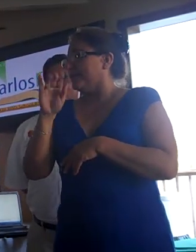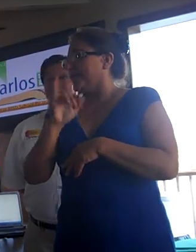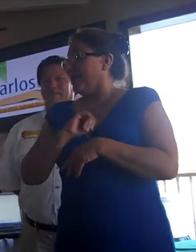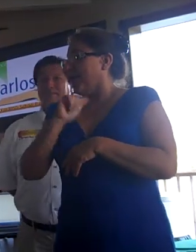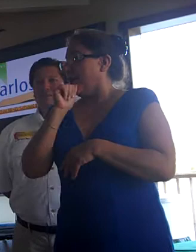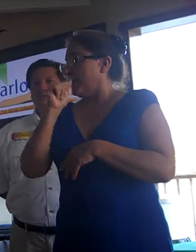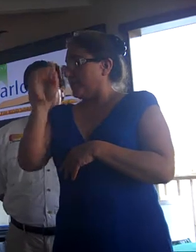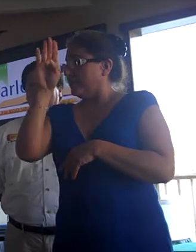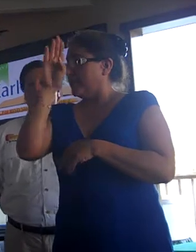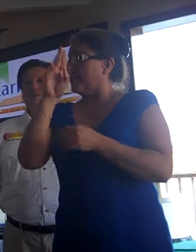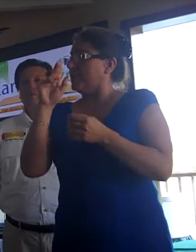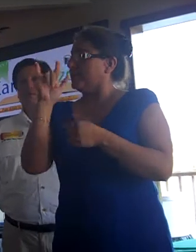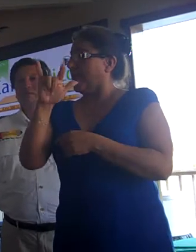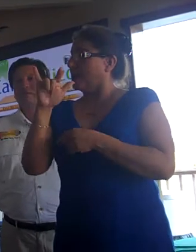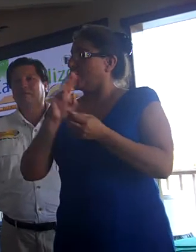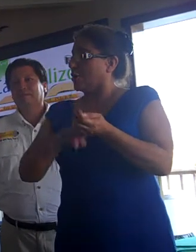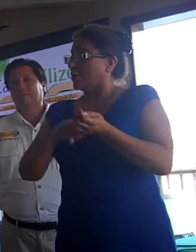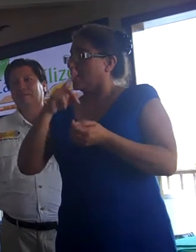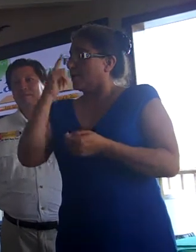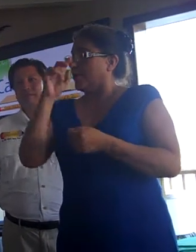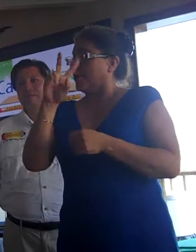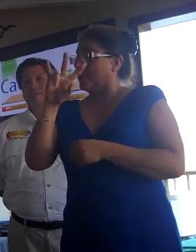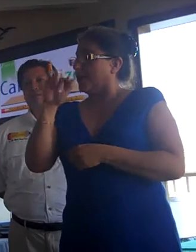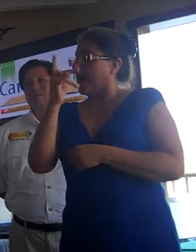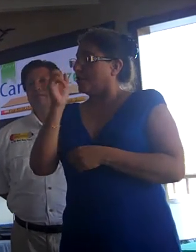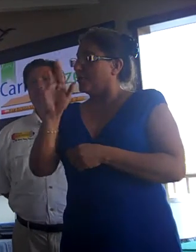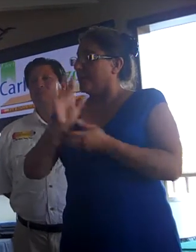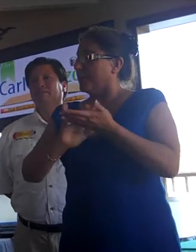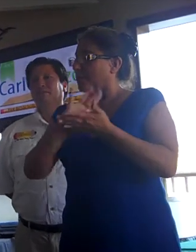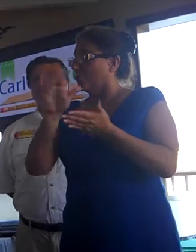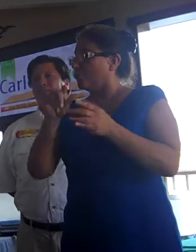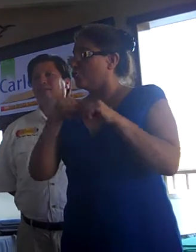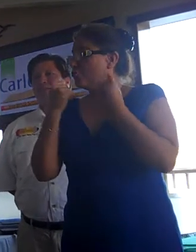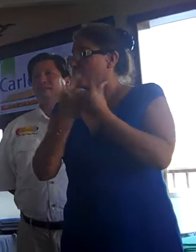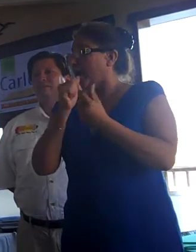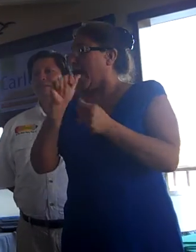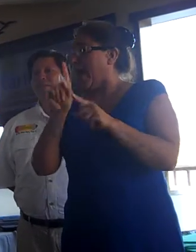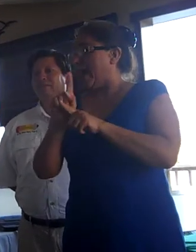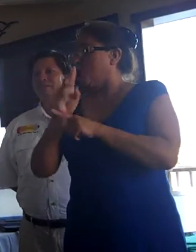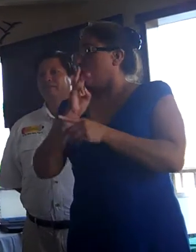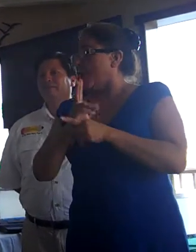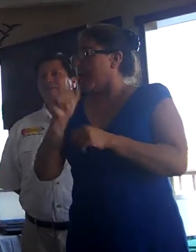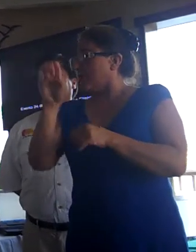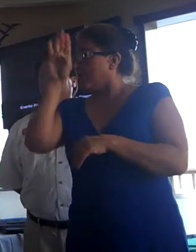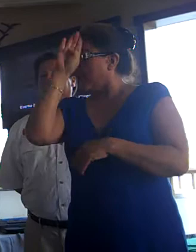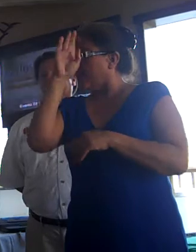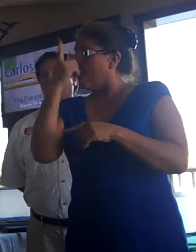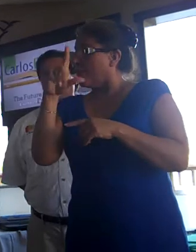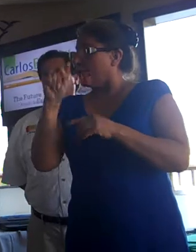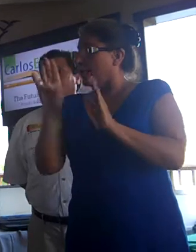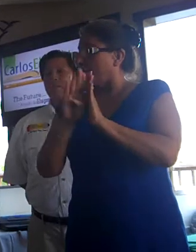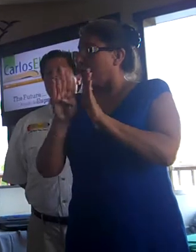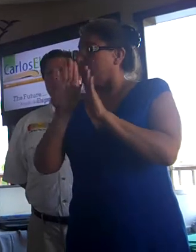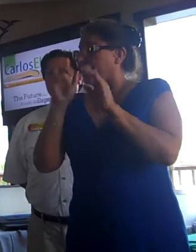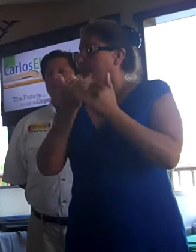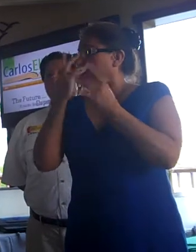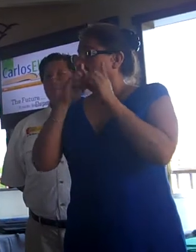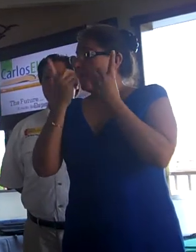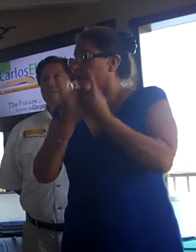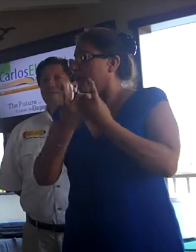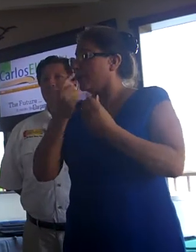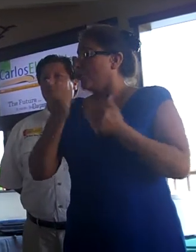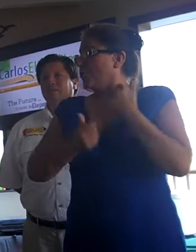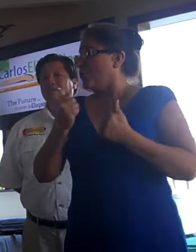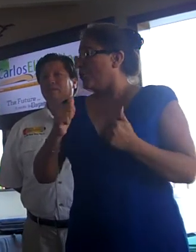at Browseville. I am a flight nurse for a fighter medical group, as well as a firefighter for the Browseville Fire